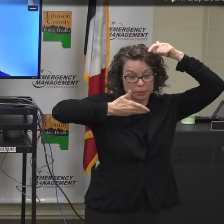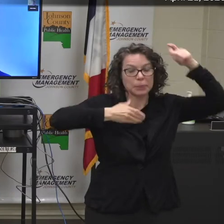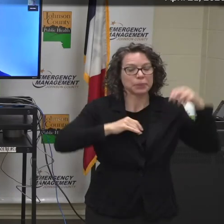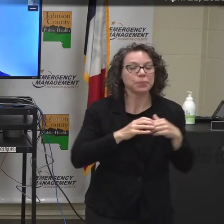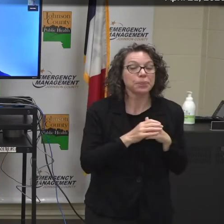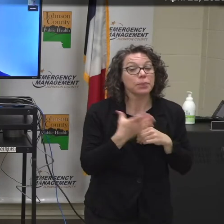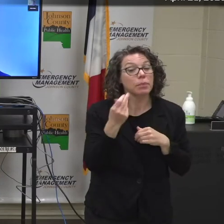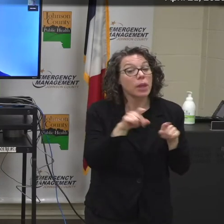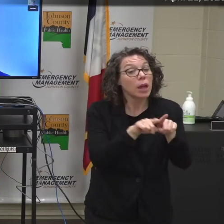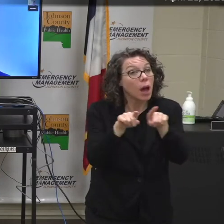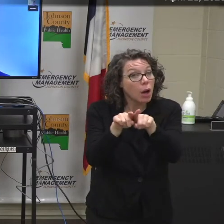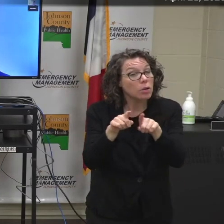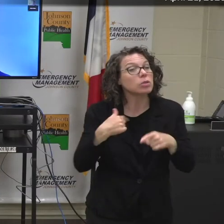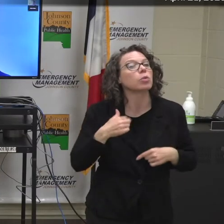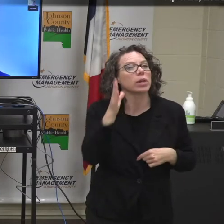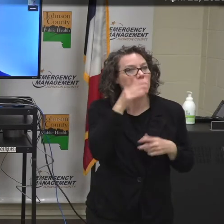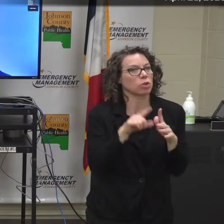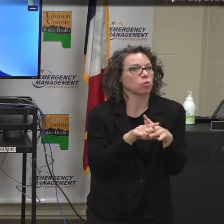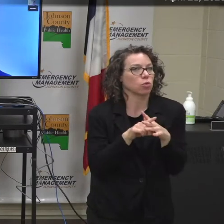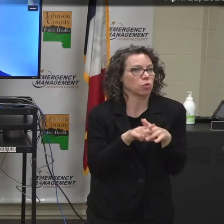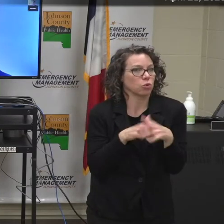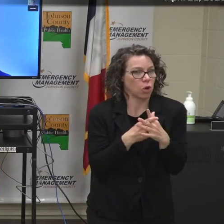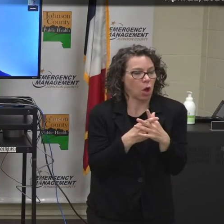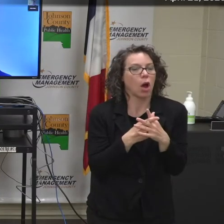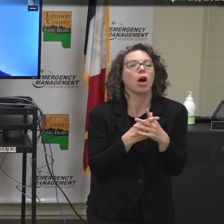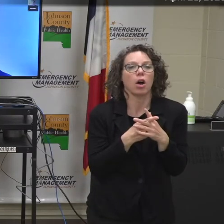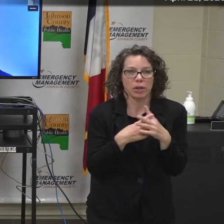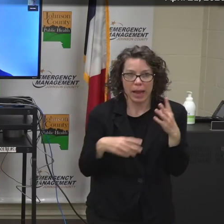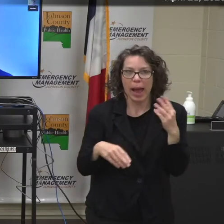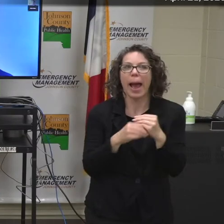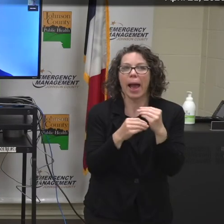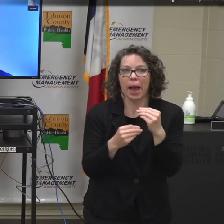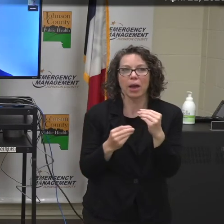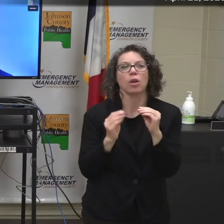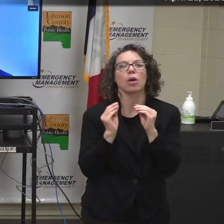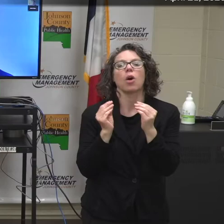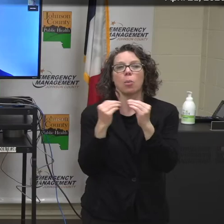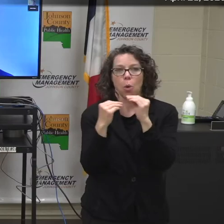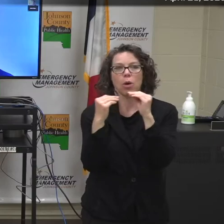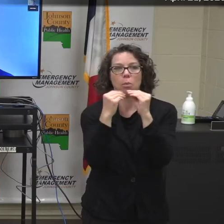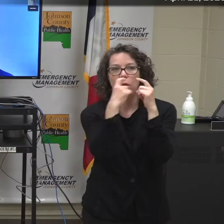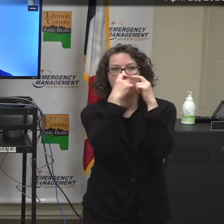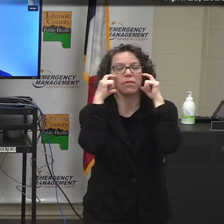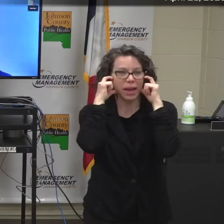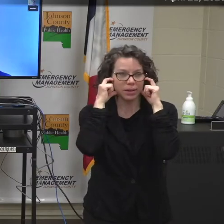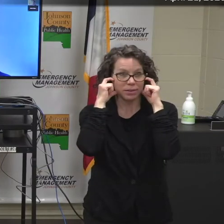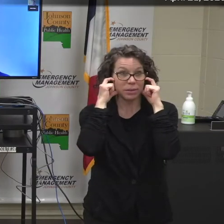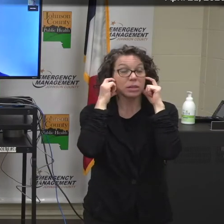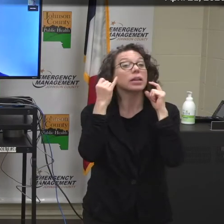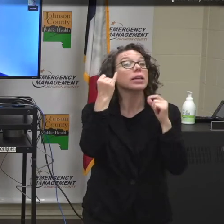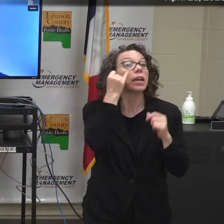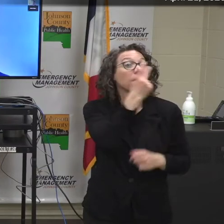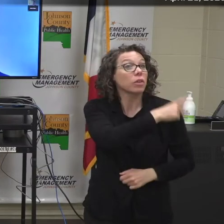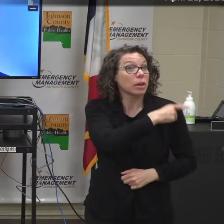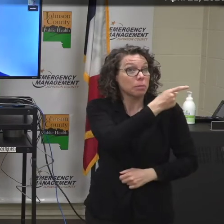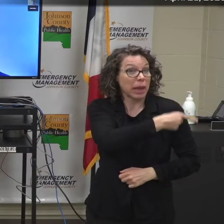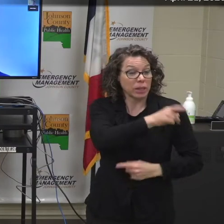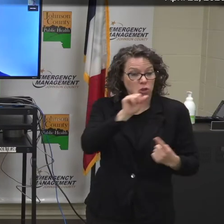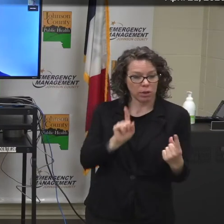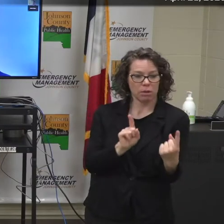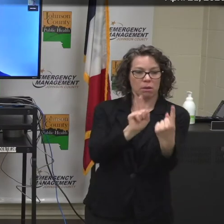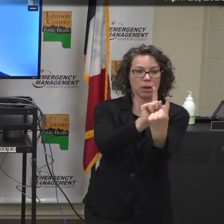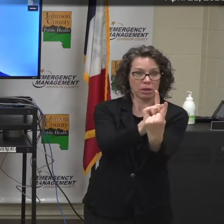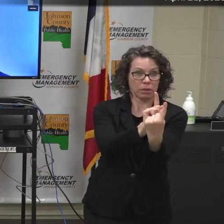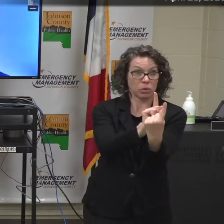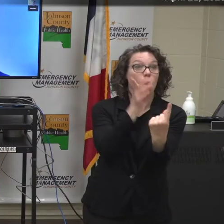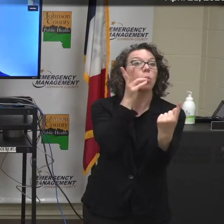beginning to roll out face masks as well. So those who are in patient contact will be wearing medical masks